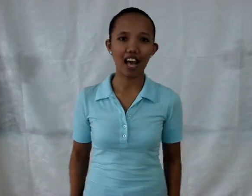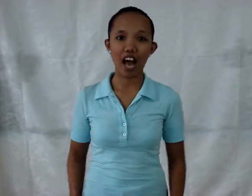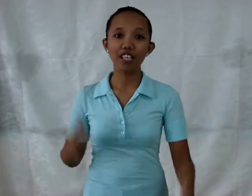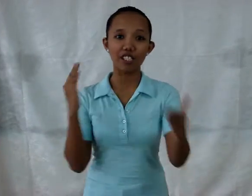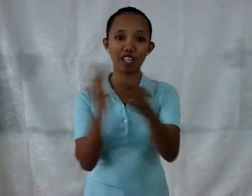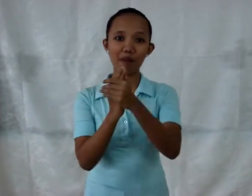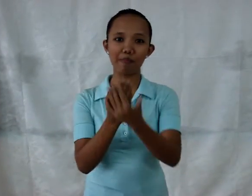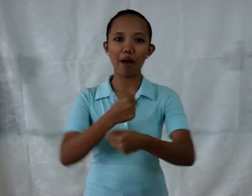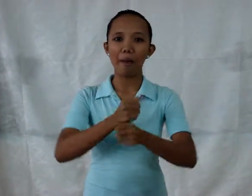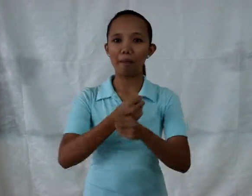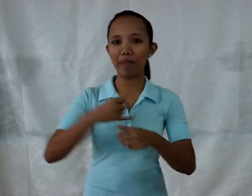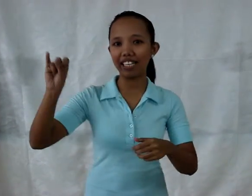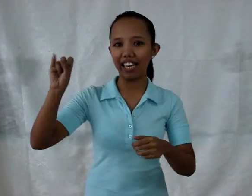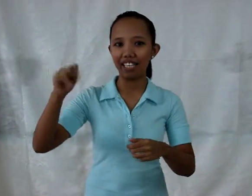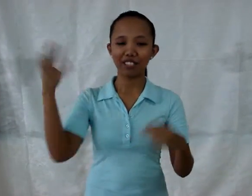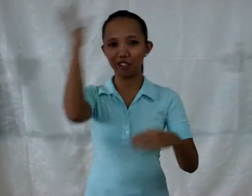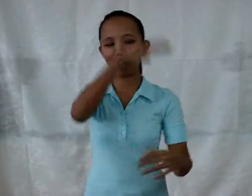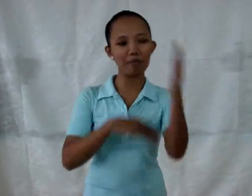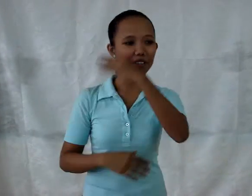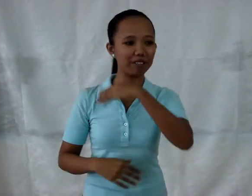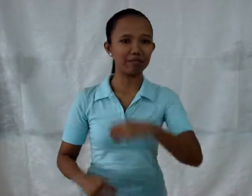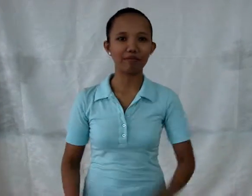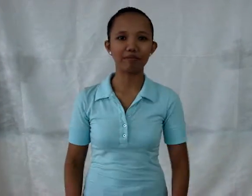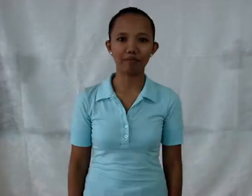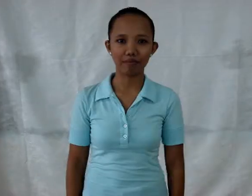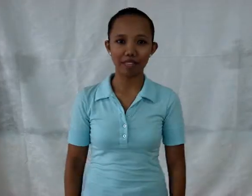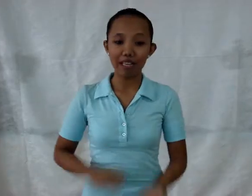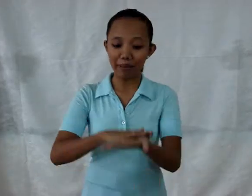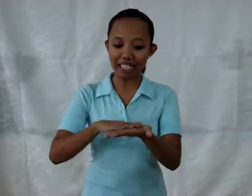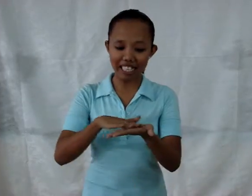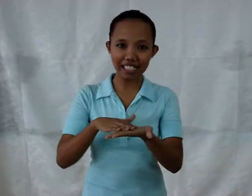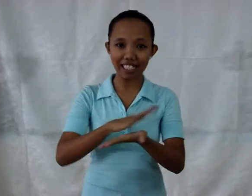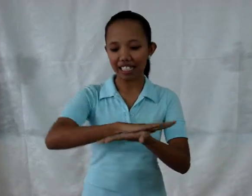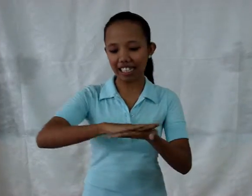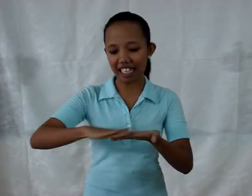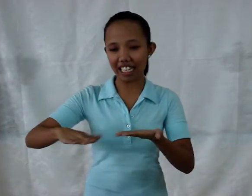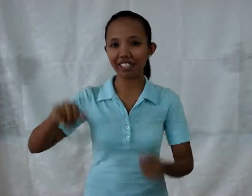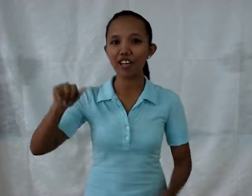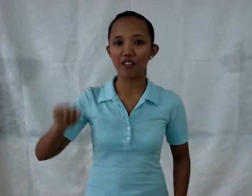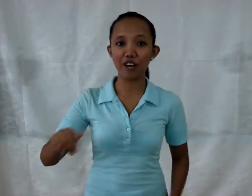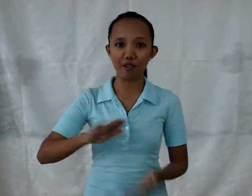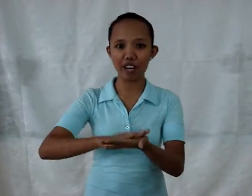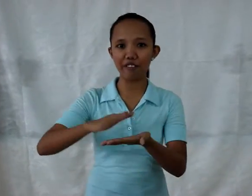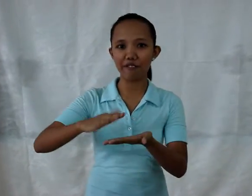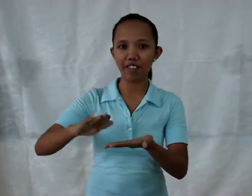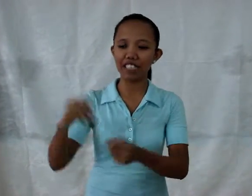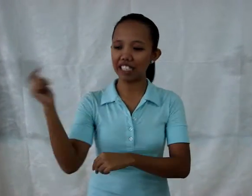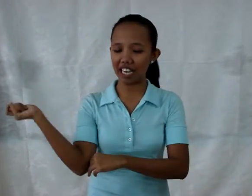Stop. Making. Trouble. Please. Clean. The. Table.